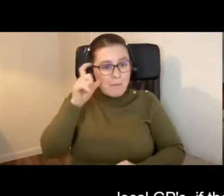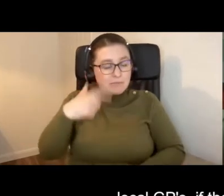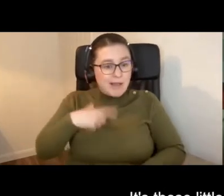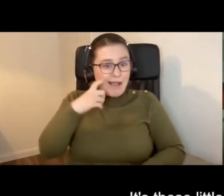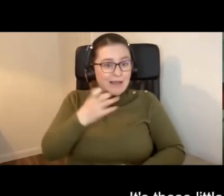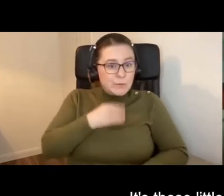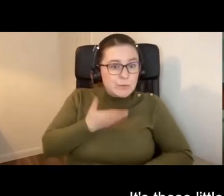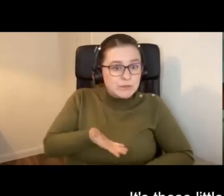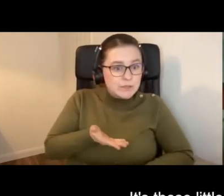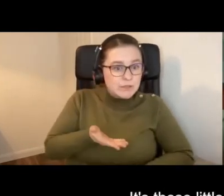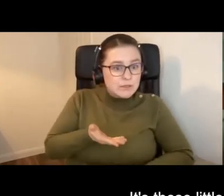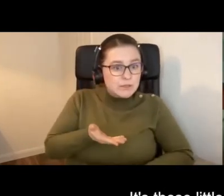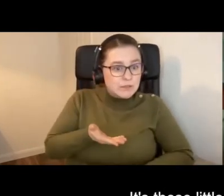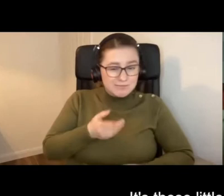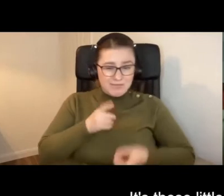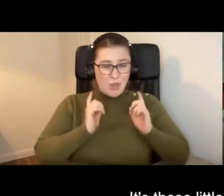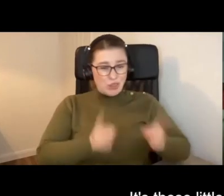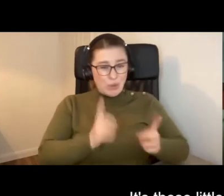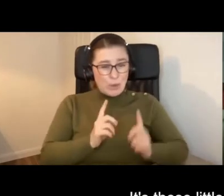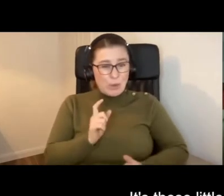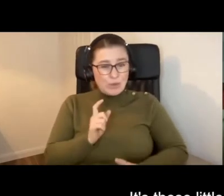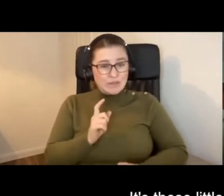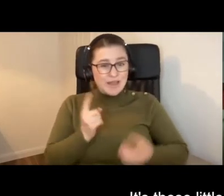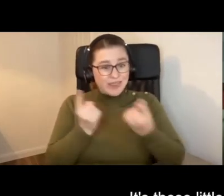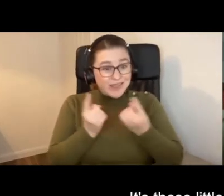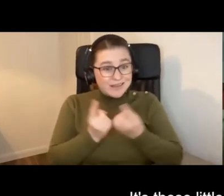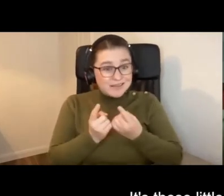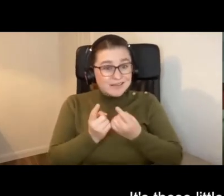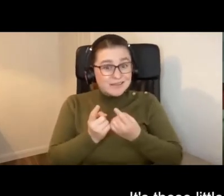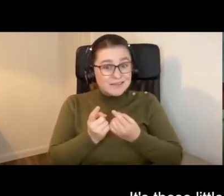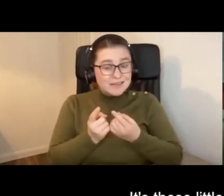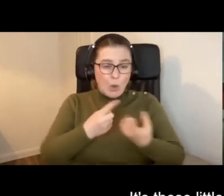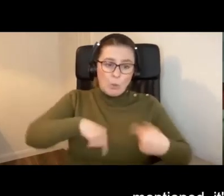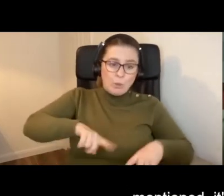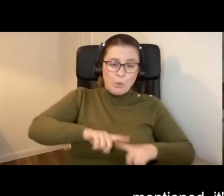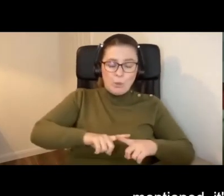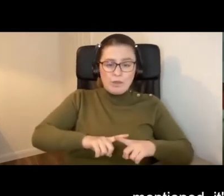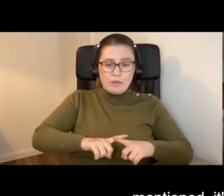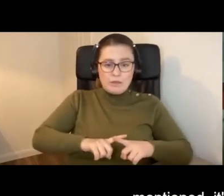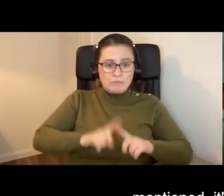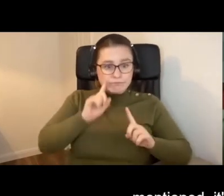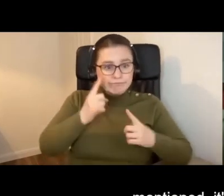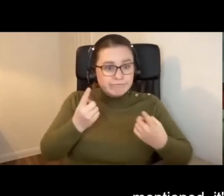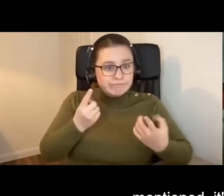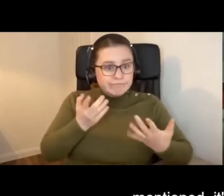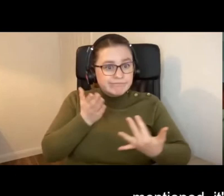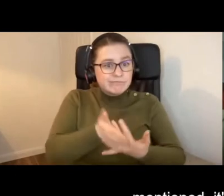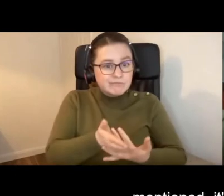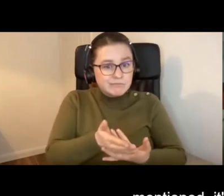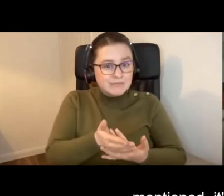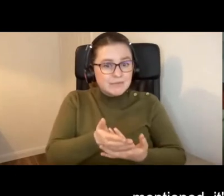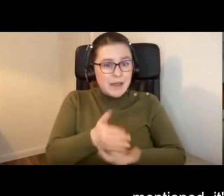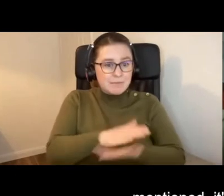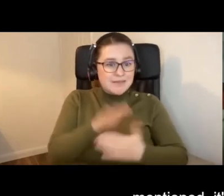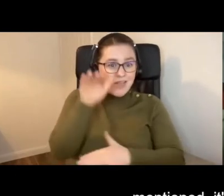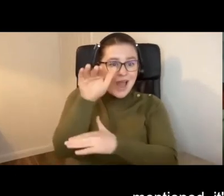to use. It's these little things where we are unable to, and as Anthony mentioned, it's the outside